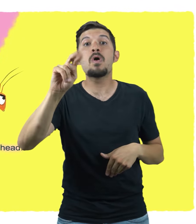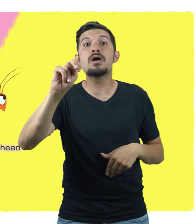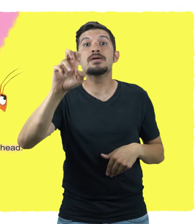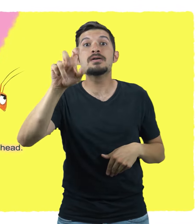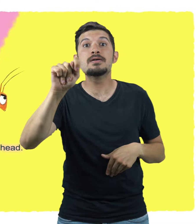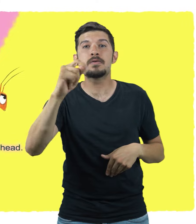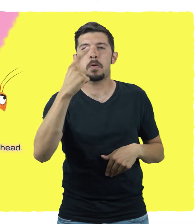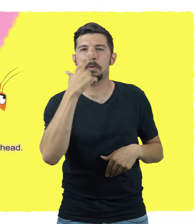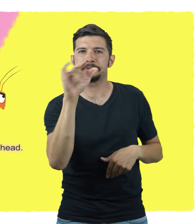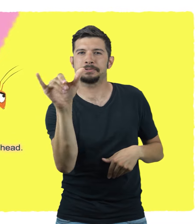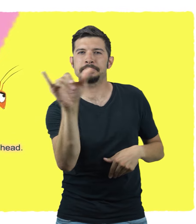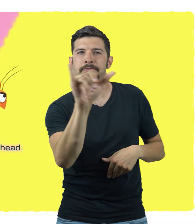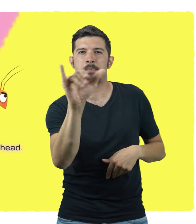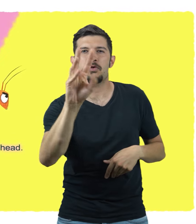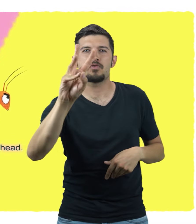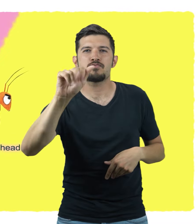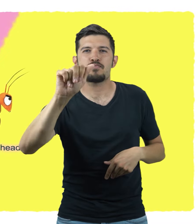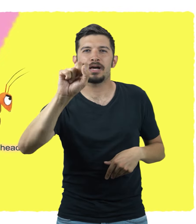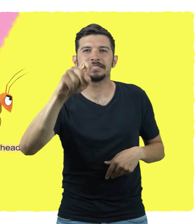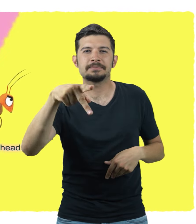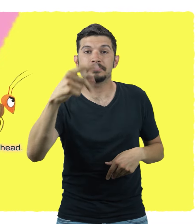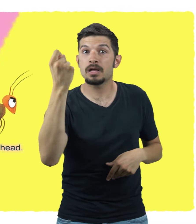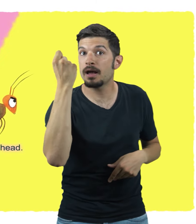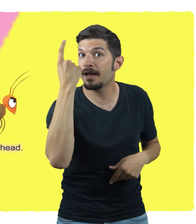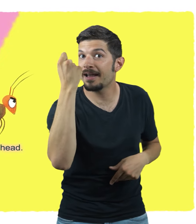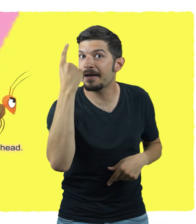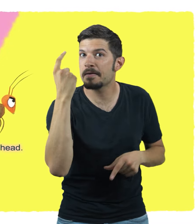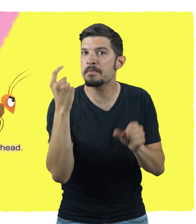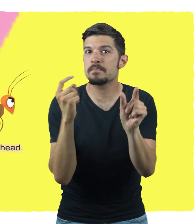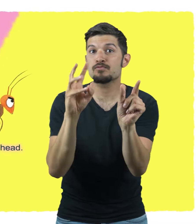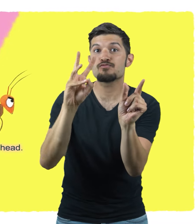Hornets are a larger type of wasp with a bigger head.